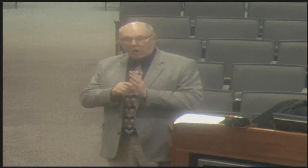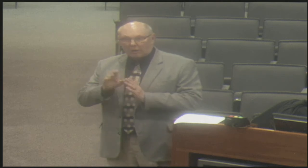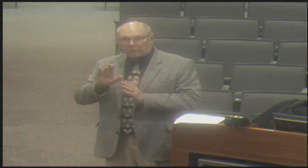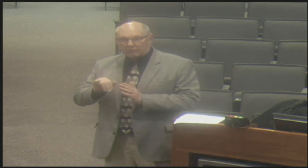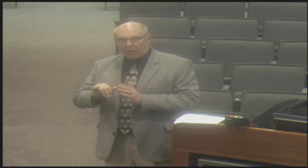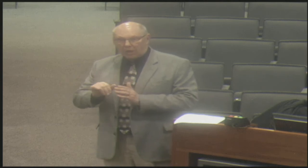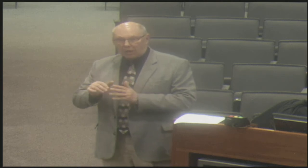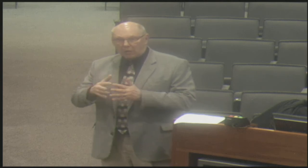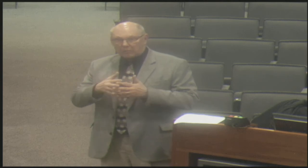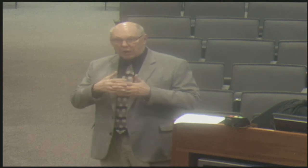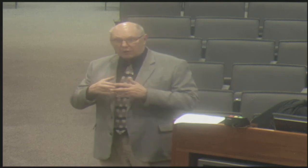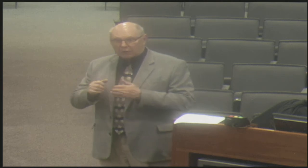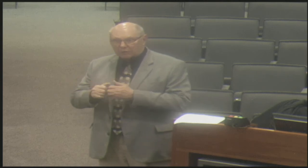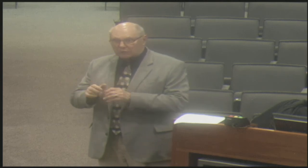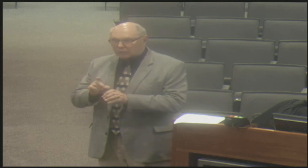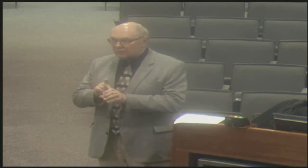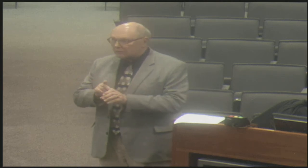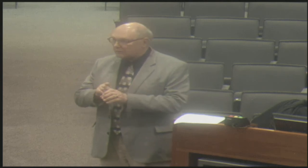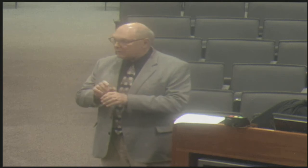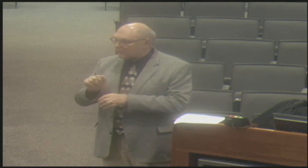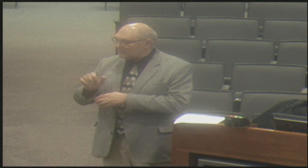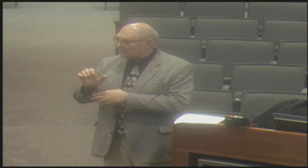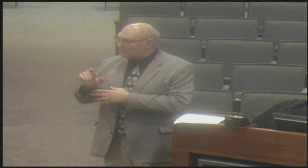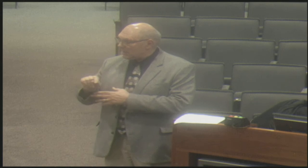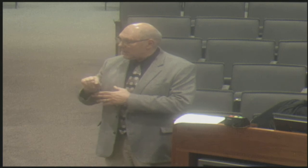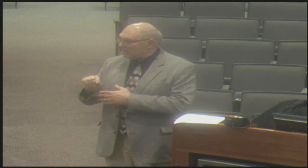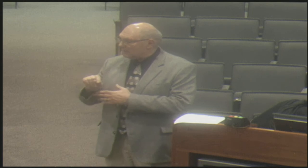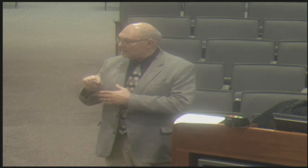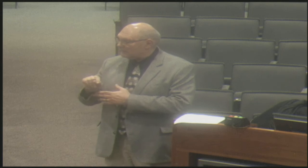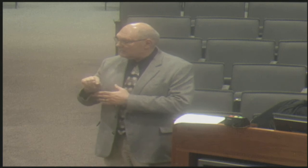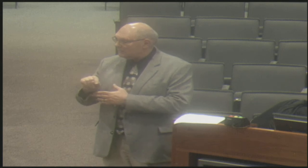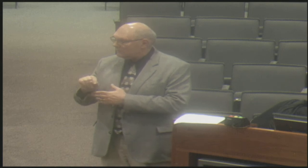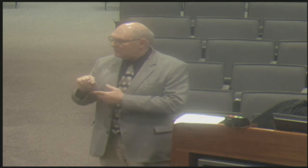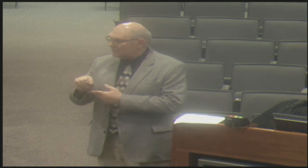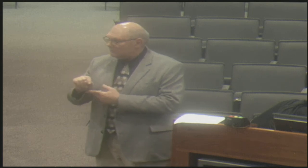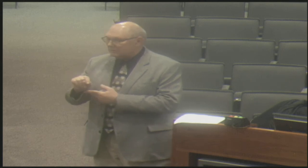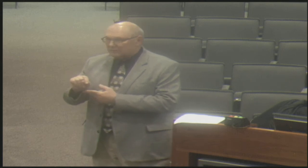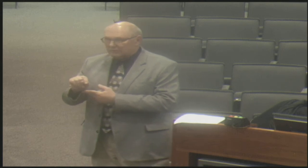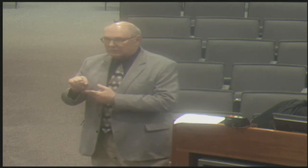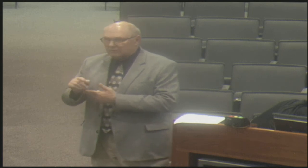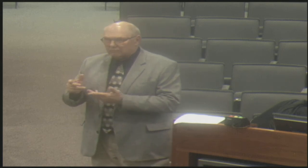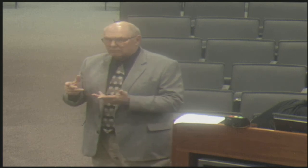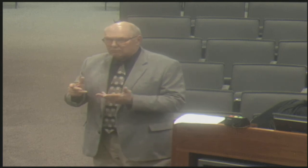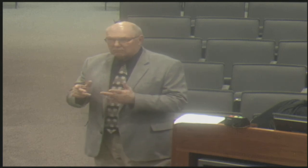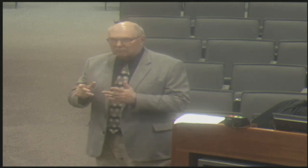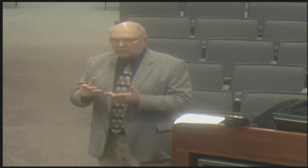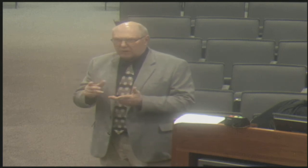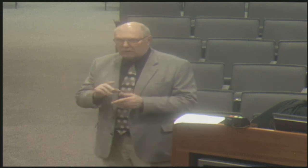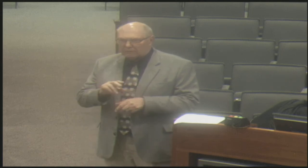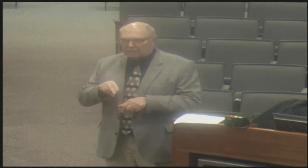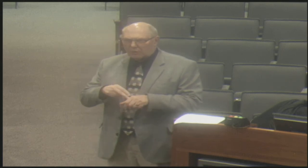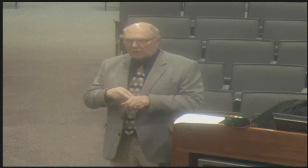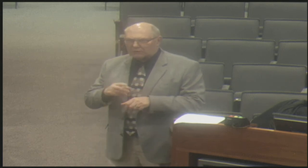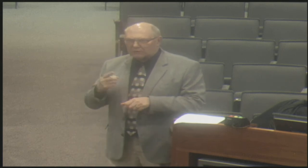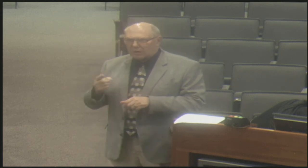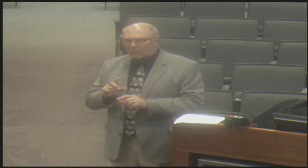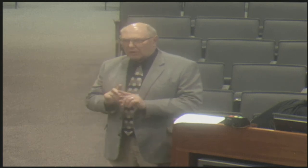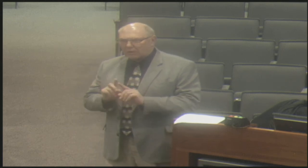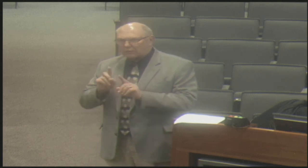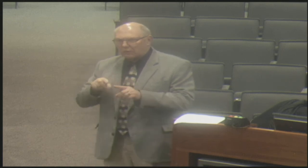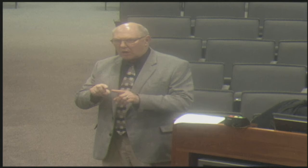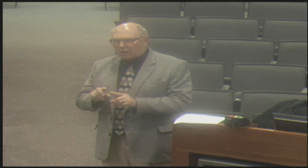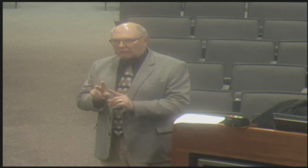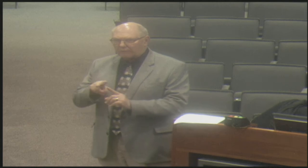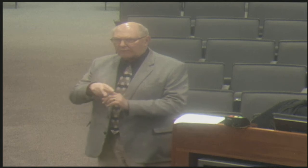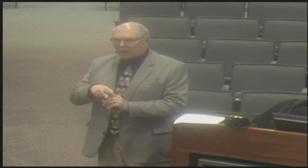to them. And so we would like that to change because with the American with Disabilities Act, that